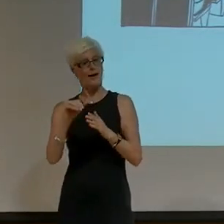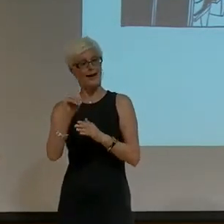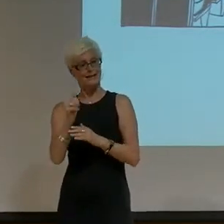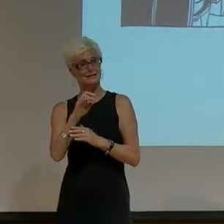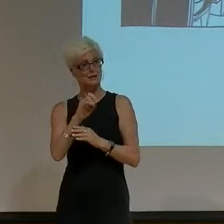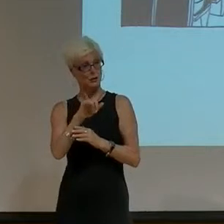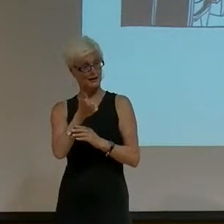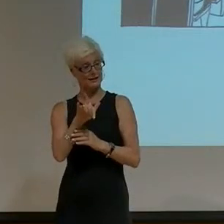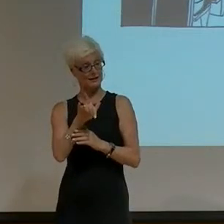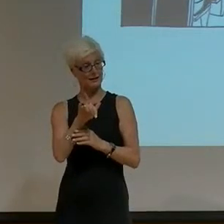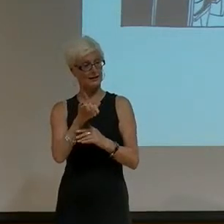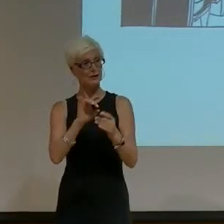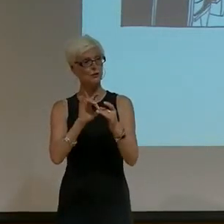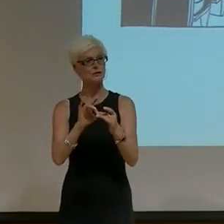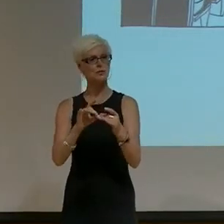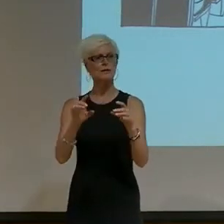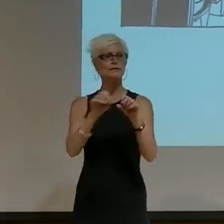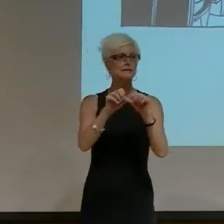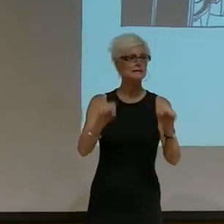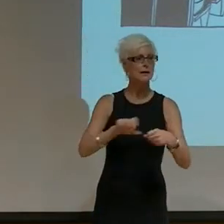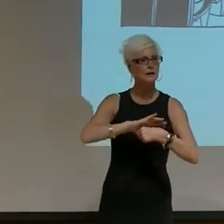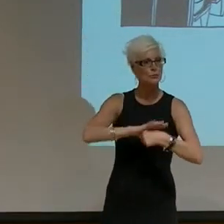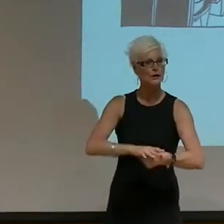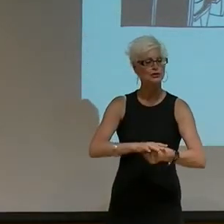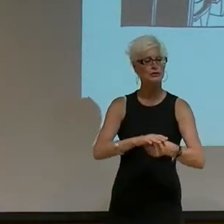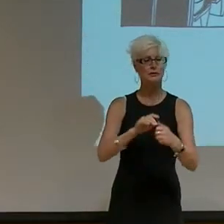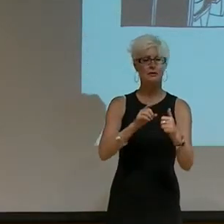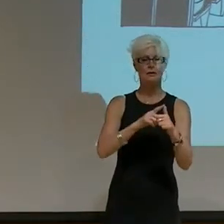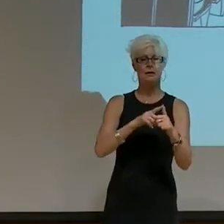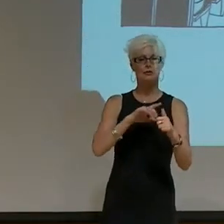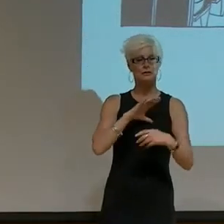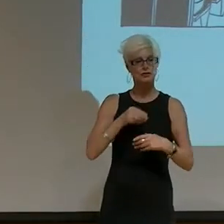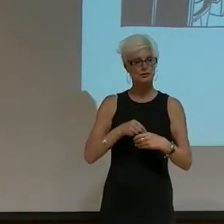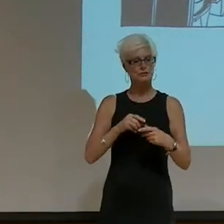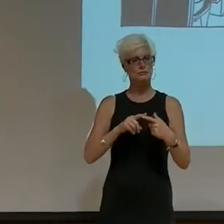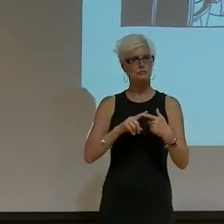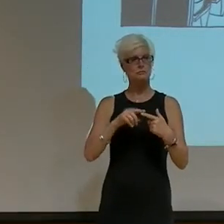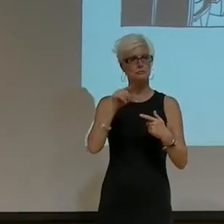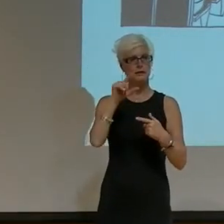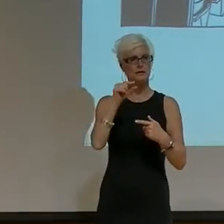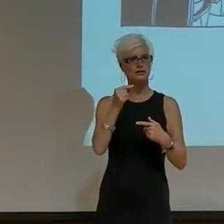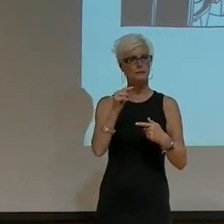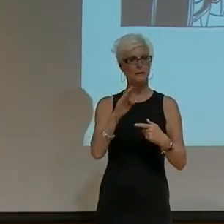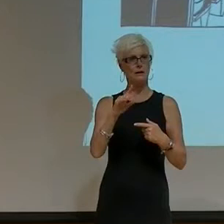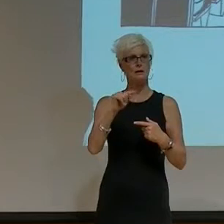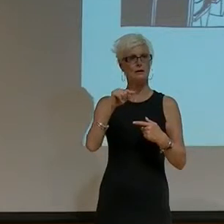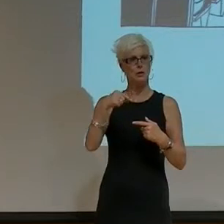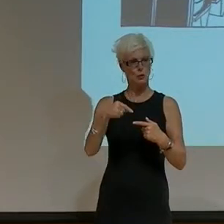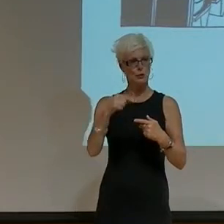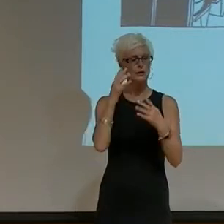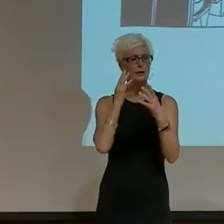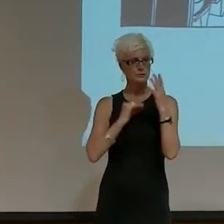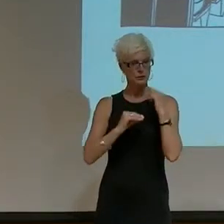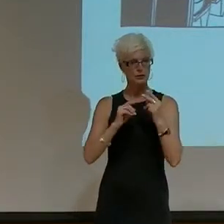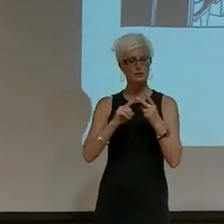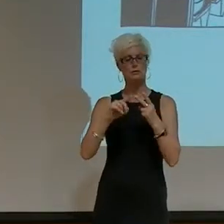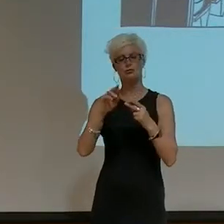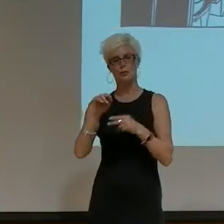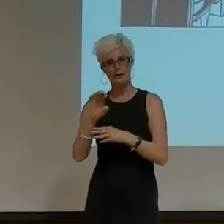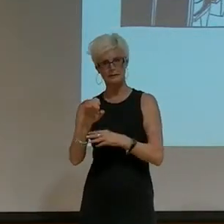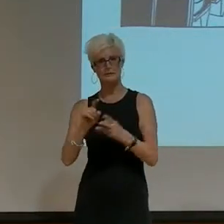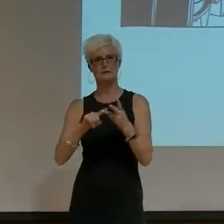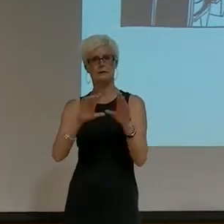systematic affections related to gender, trans identification, LGBTQ experiences, race, and place.